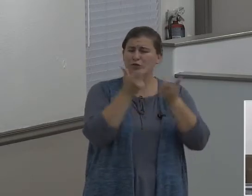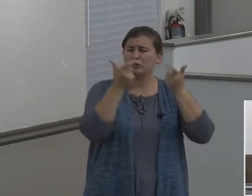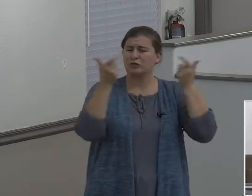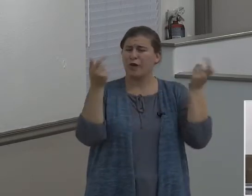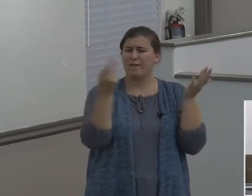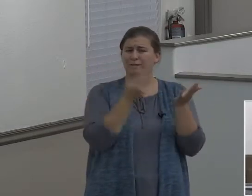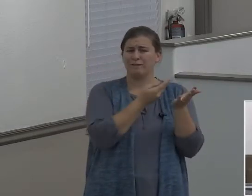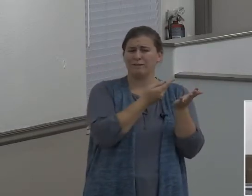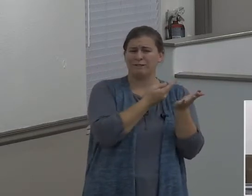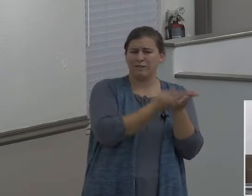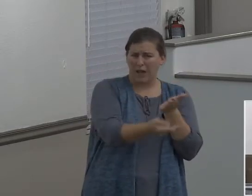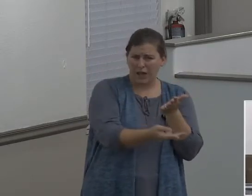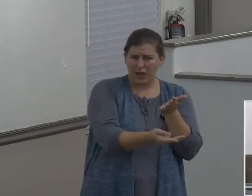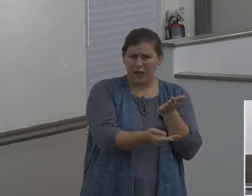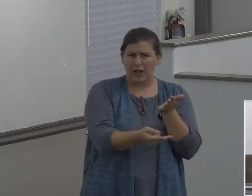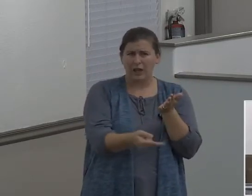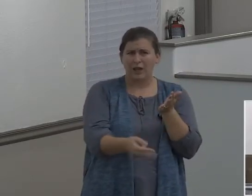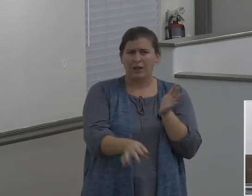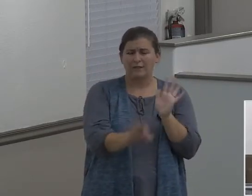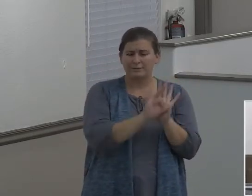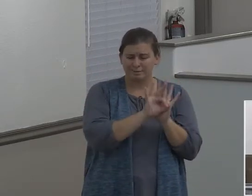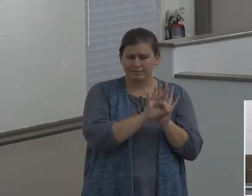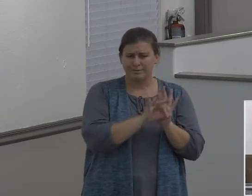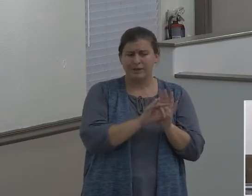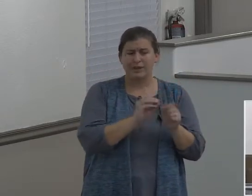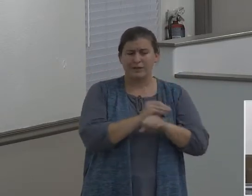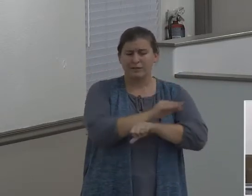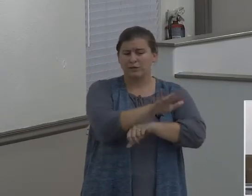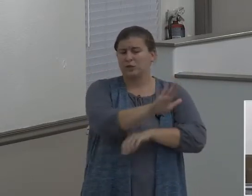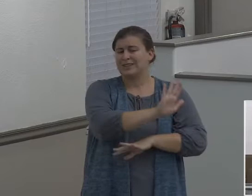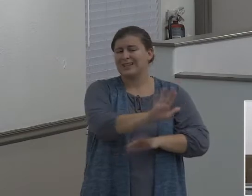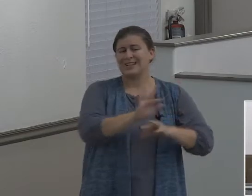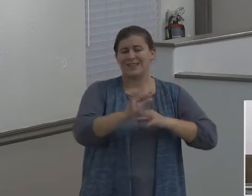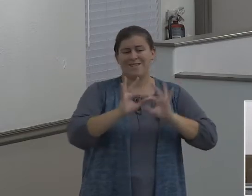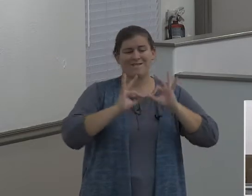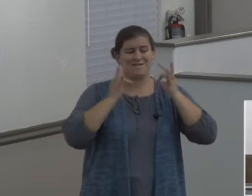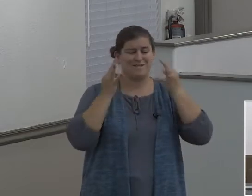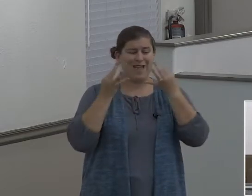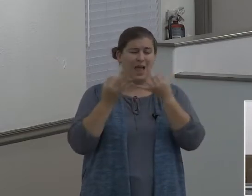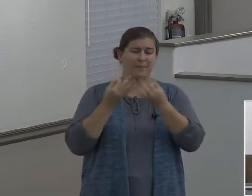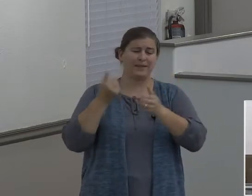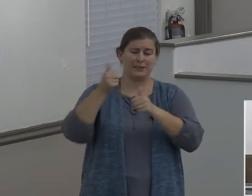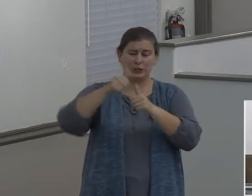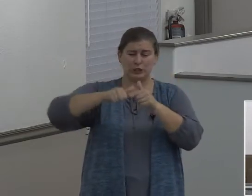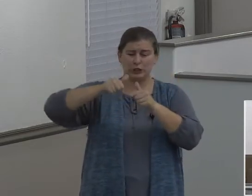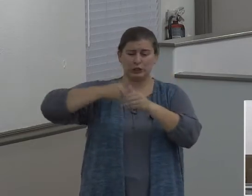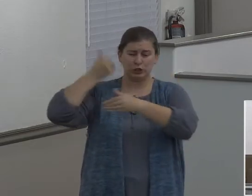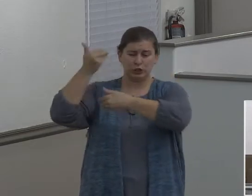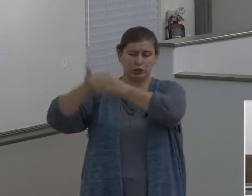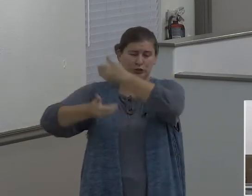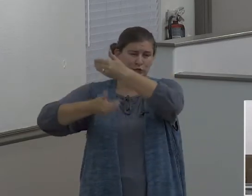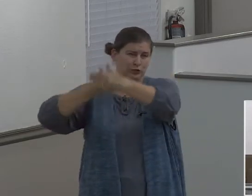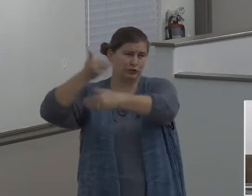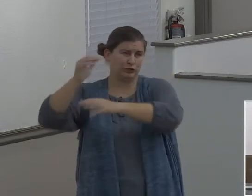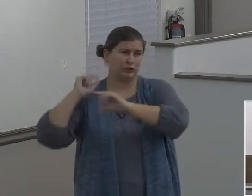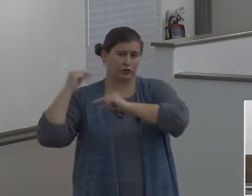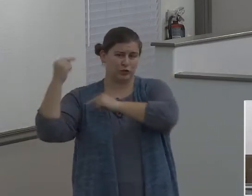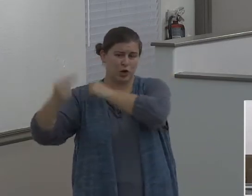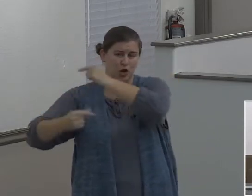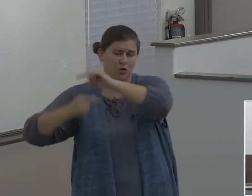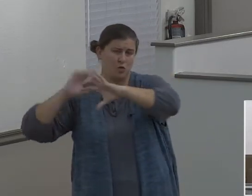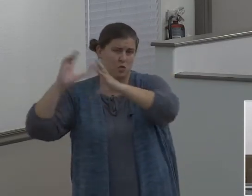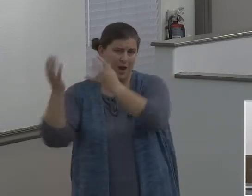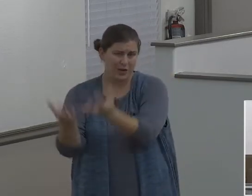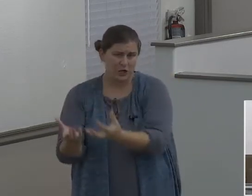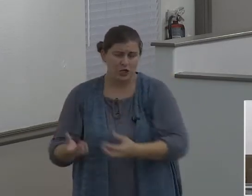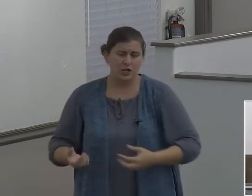it impacted his whole family generationally. I don't think that's what he had planned. I don't think that's what Lot